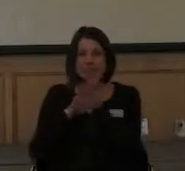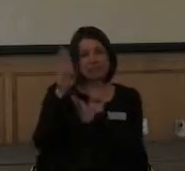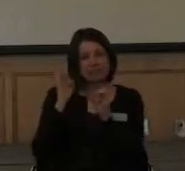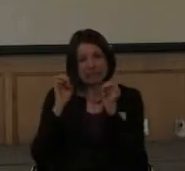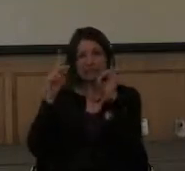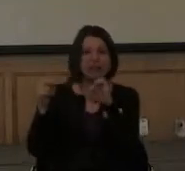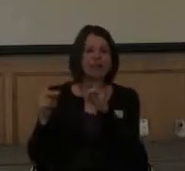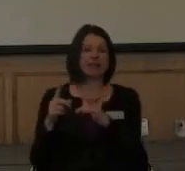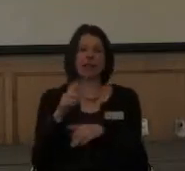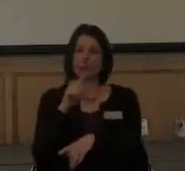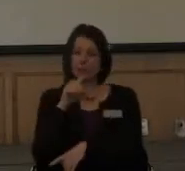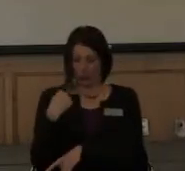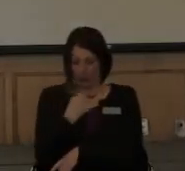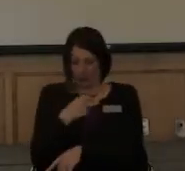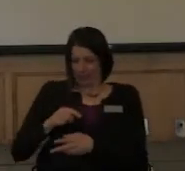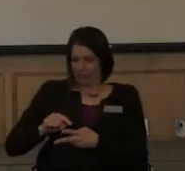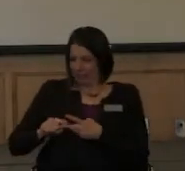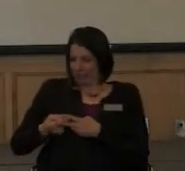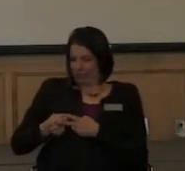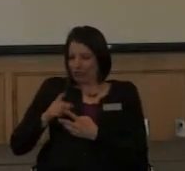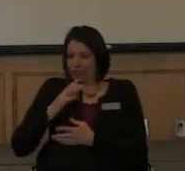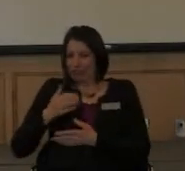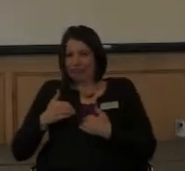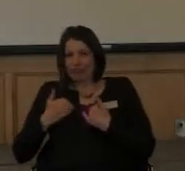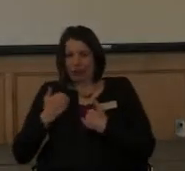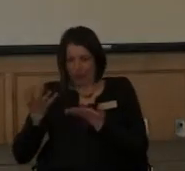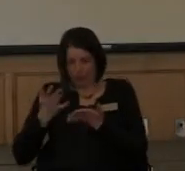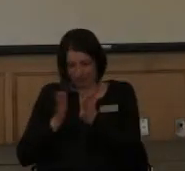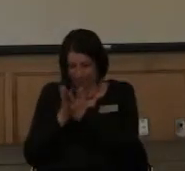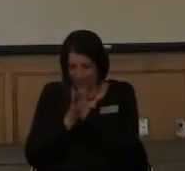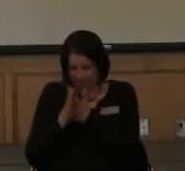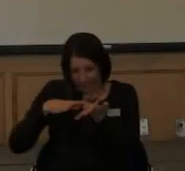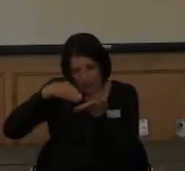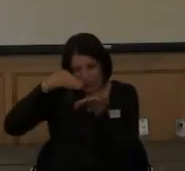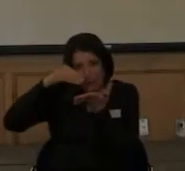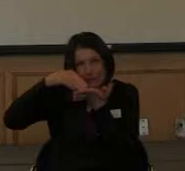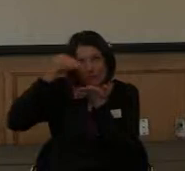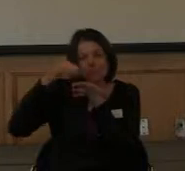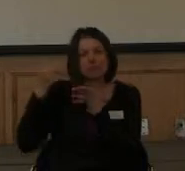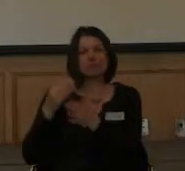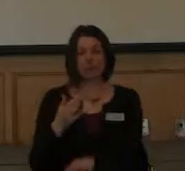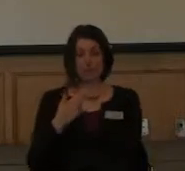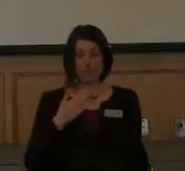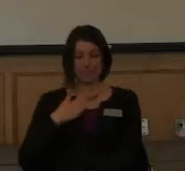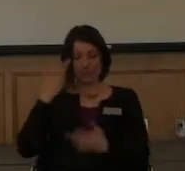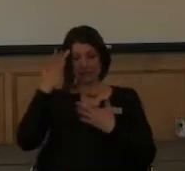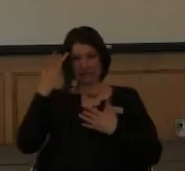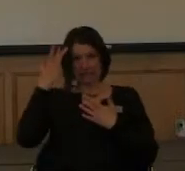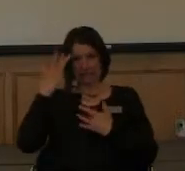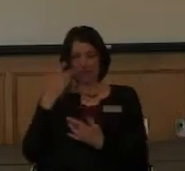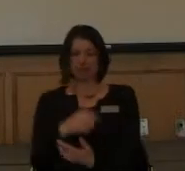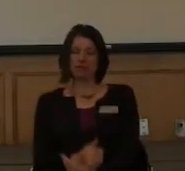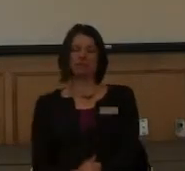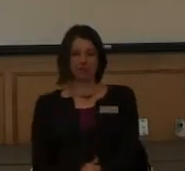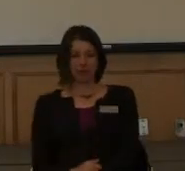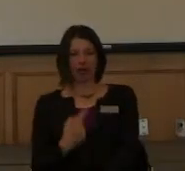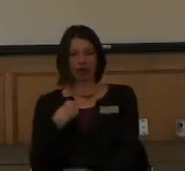instilled in us at a young age. A little bit about the disease to start with.